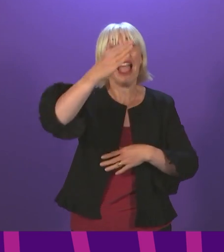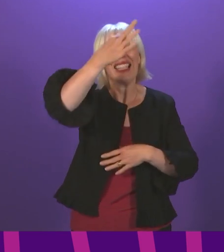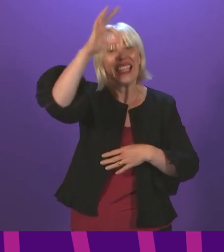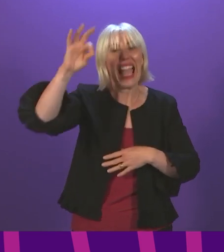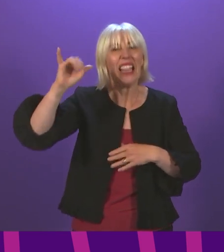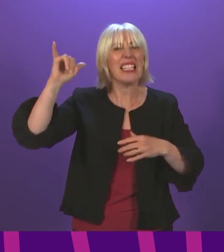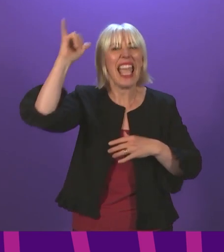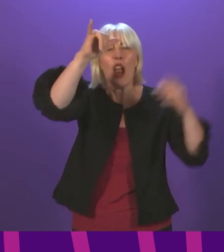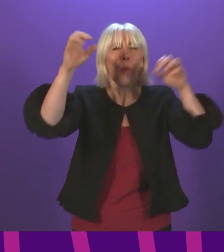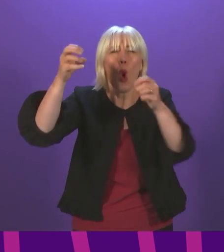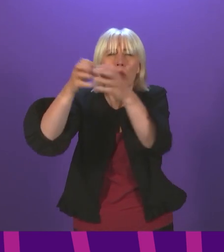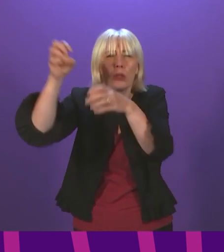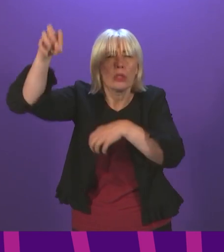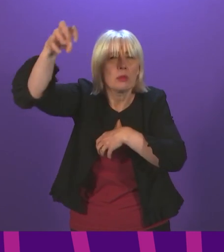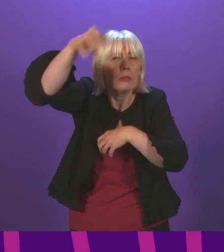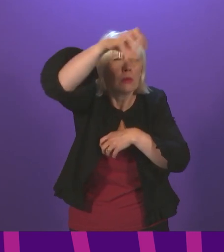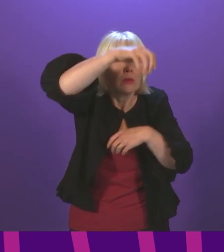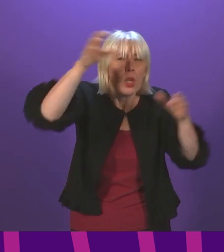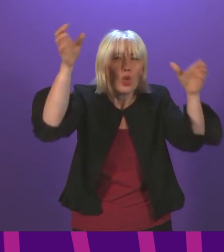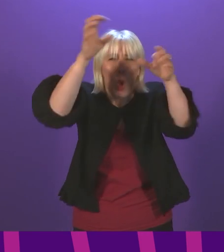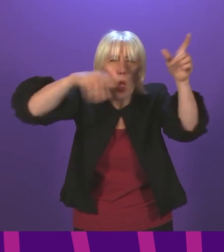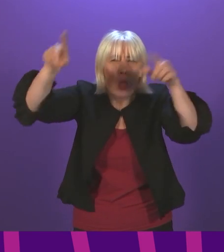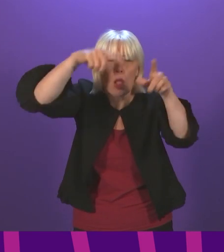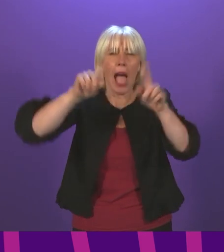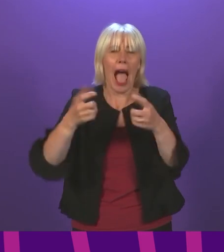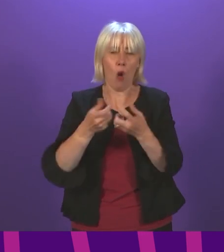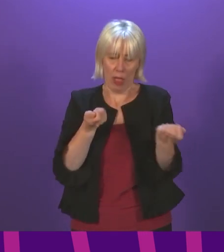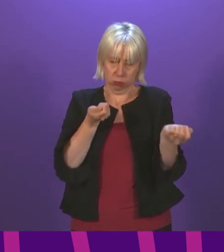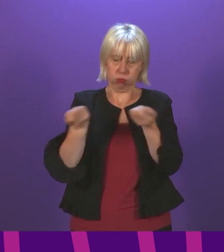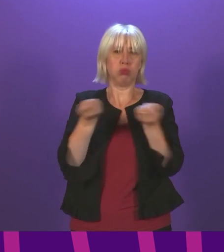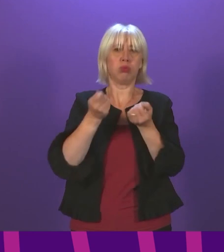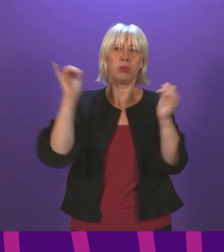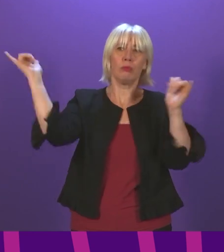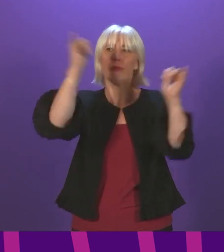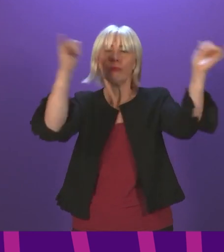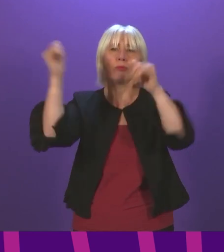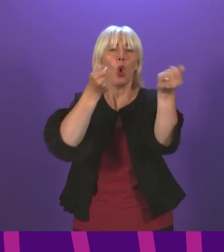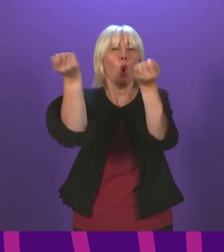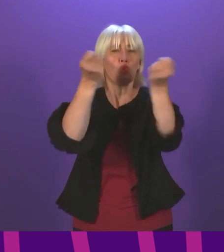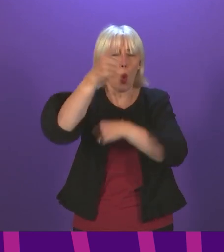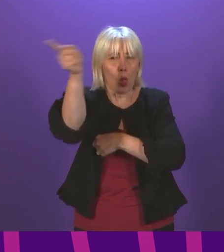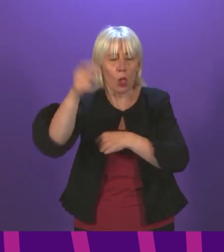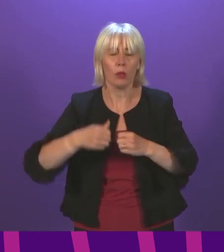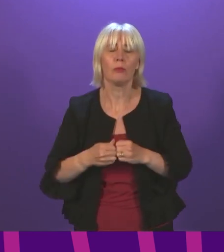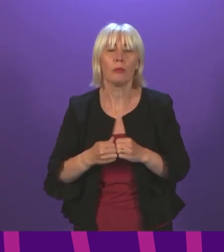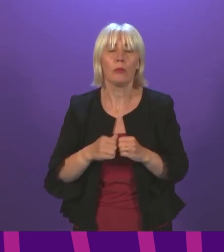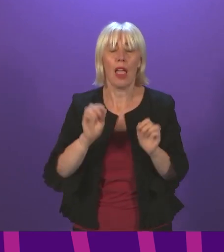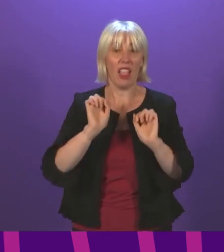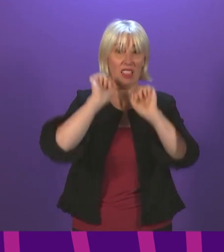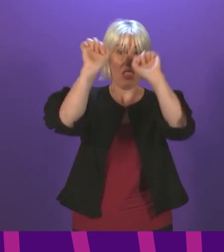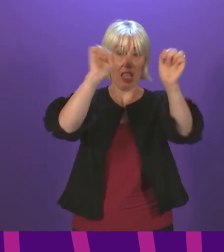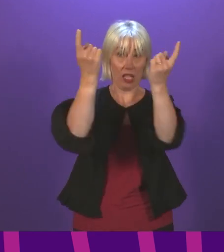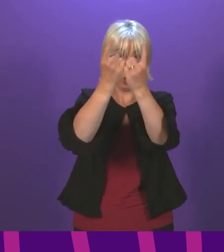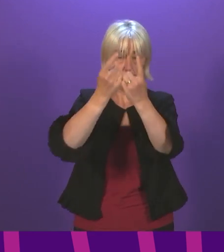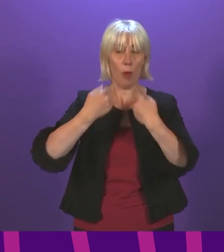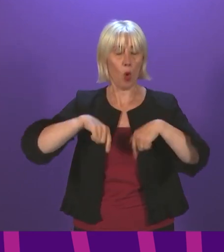services. First Minister. While this is a matter for HAYAL, clearly the Scottish Government has a strong interest and we are liaising and